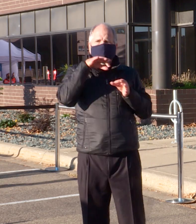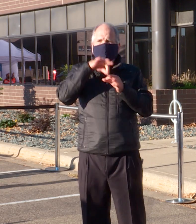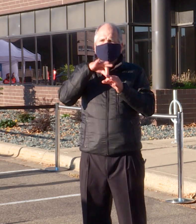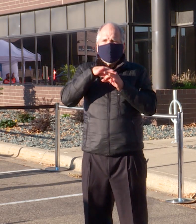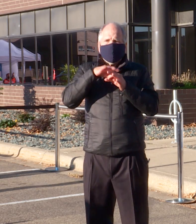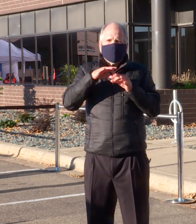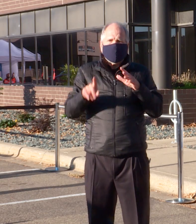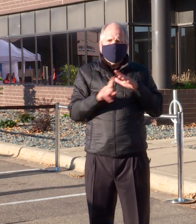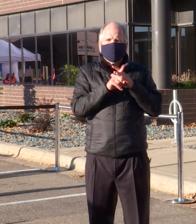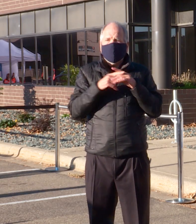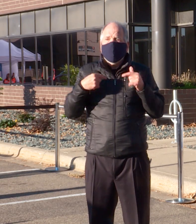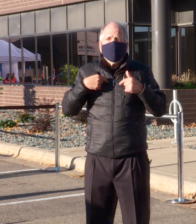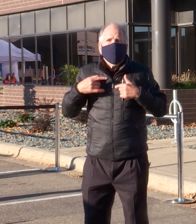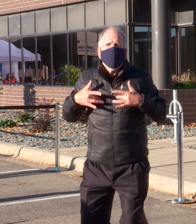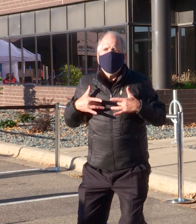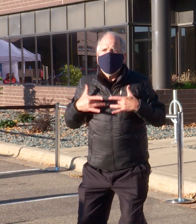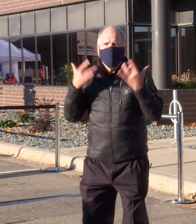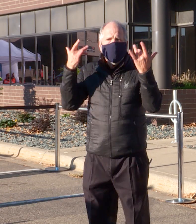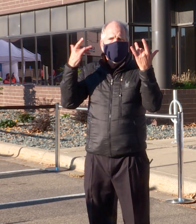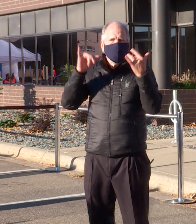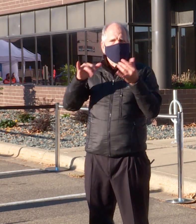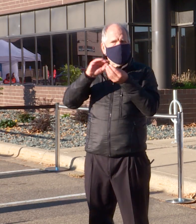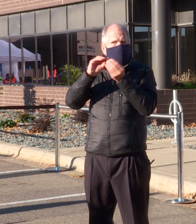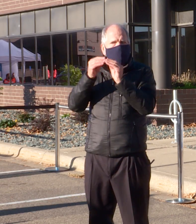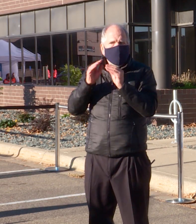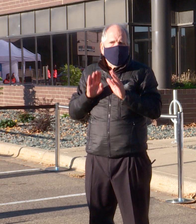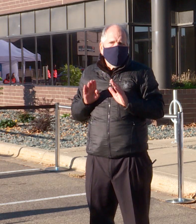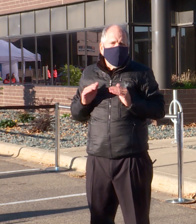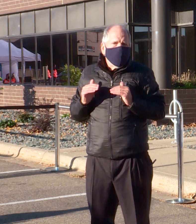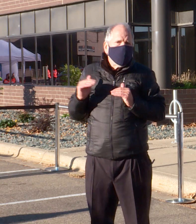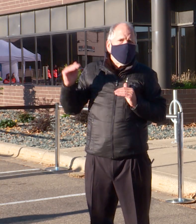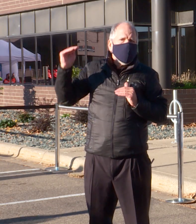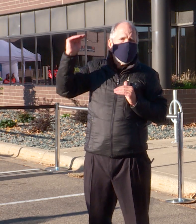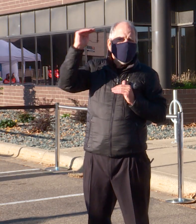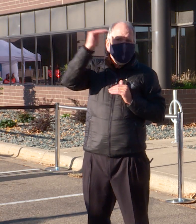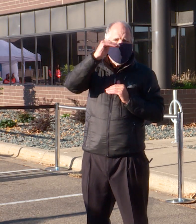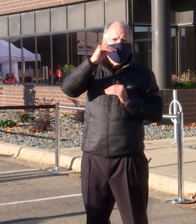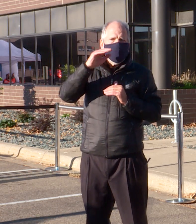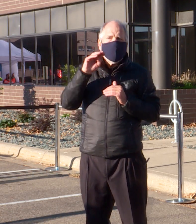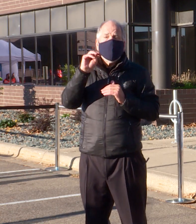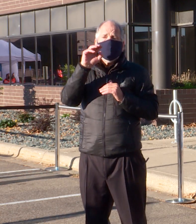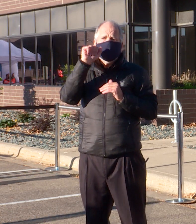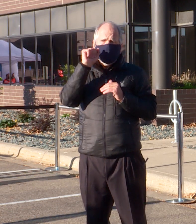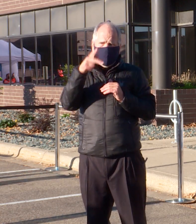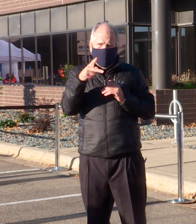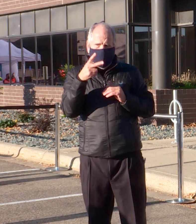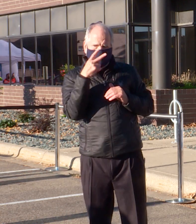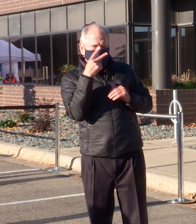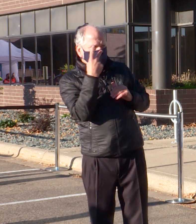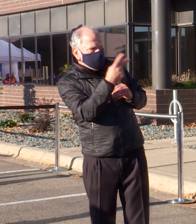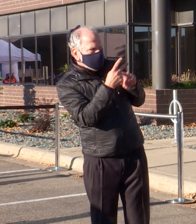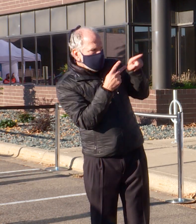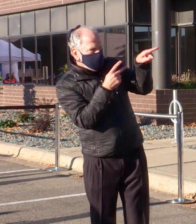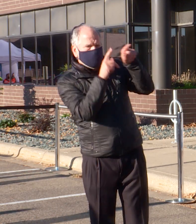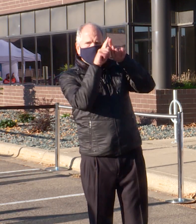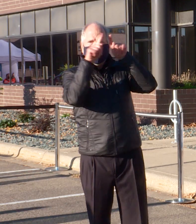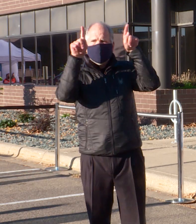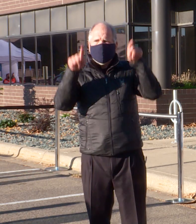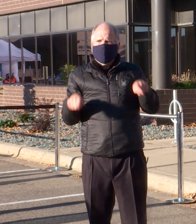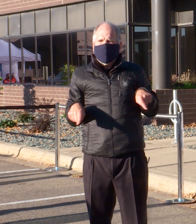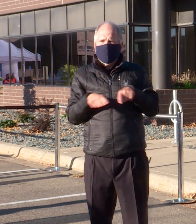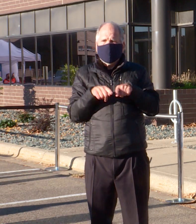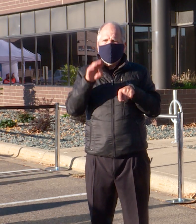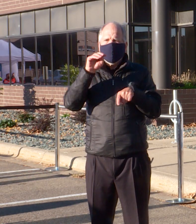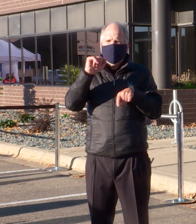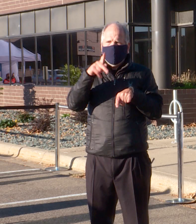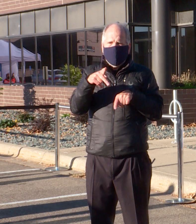that we've received thus far. We do have a map that shows and illustrates where that turnout is coming from across the city. You can see the